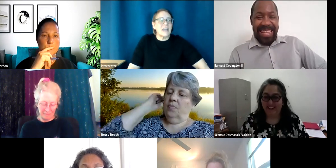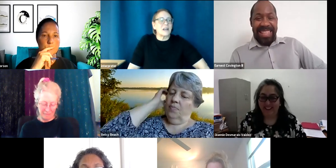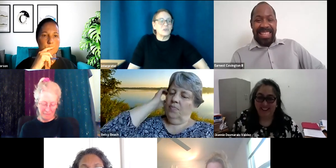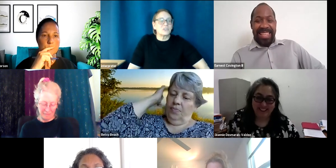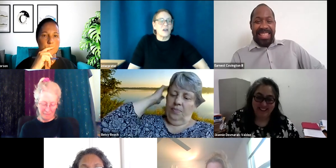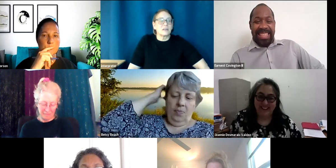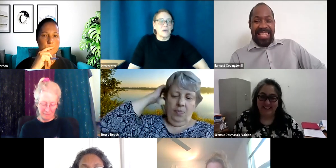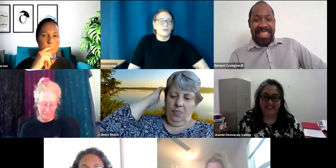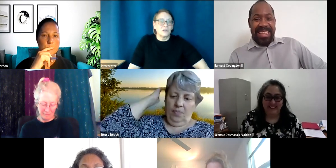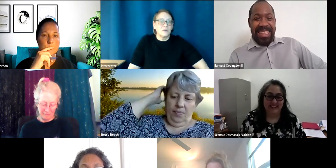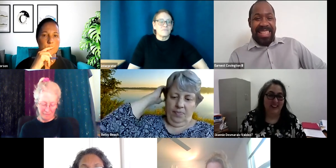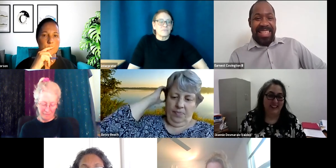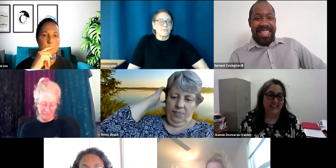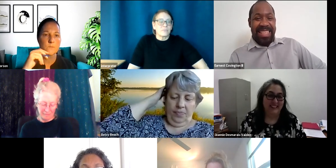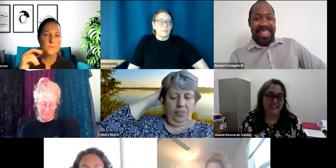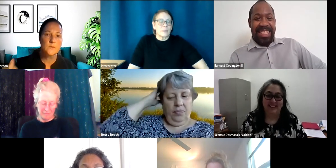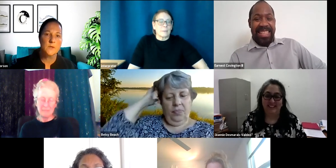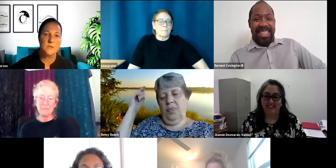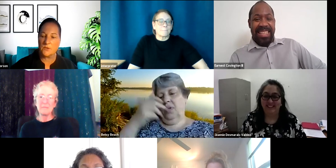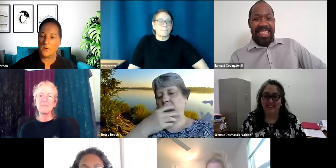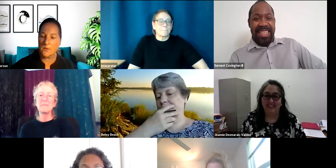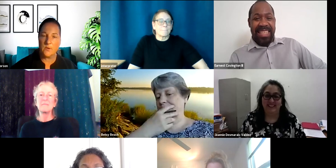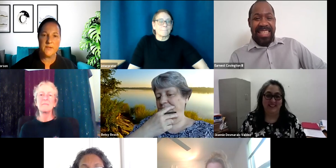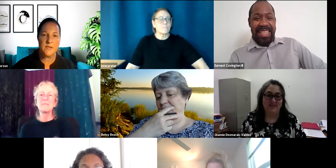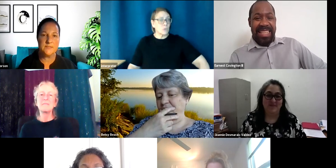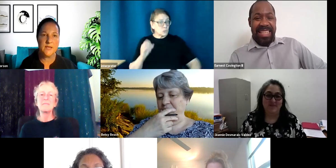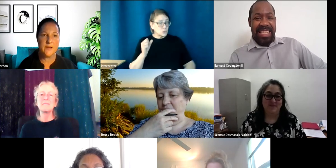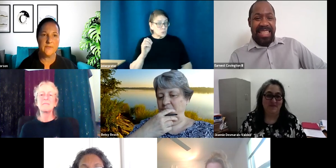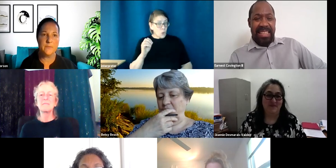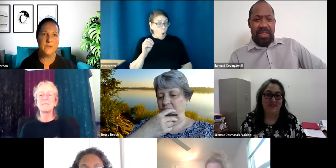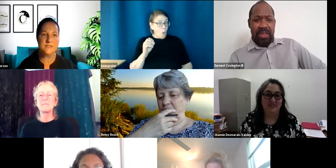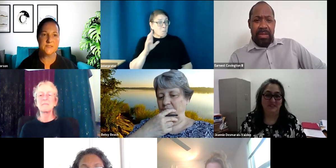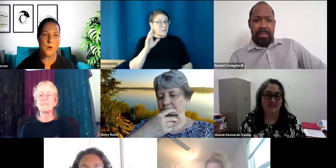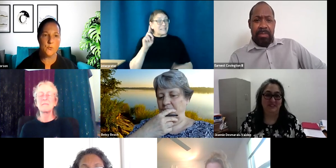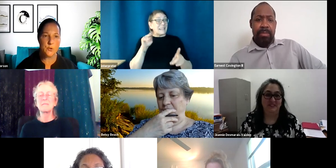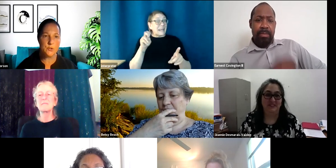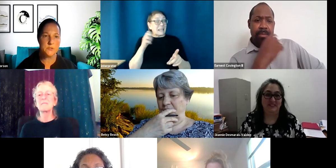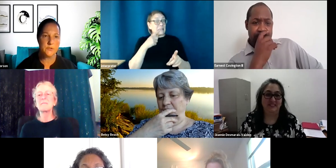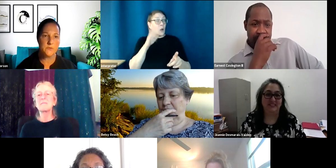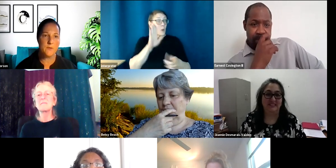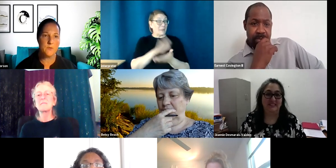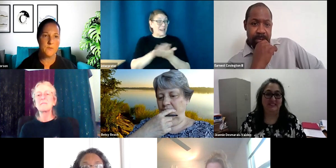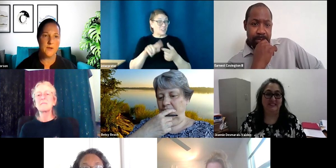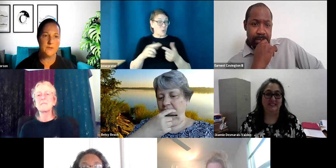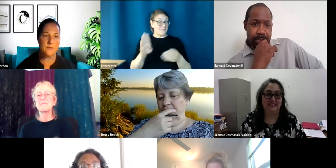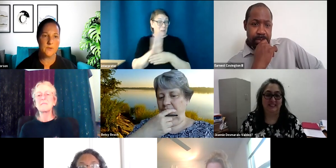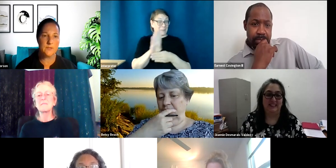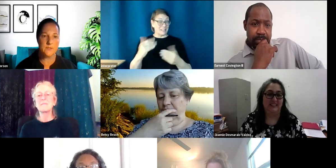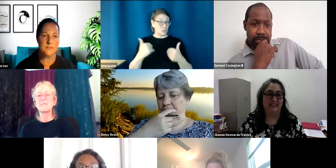exactly who you're talking about. So it would be nice to have a business owner. So that would be kind of a really